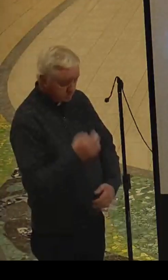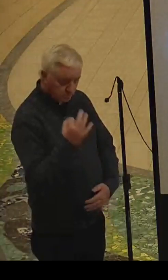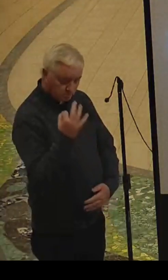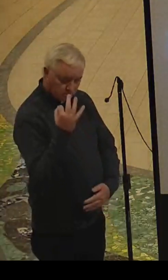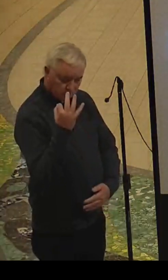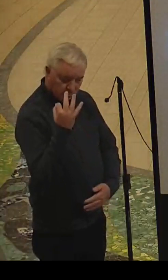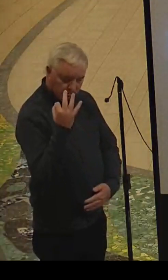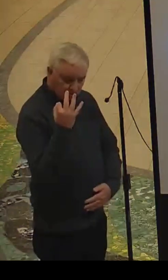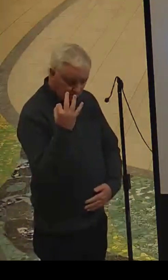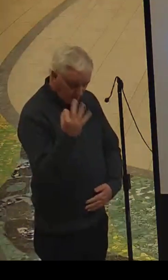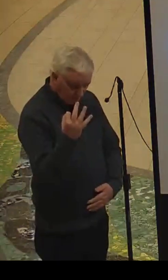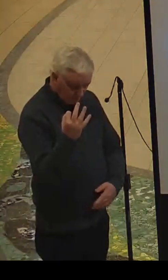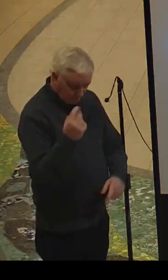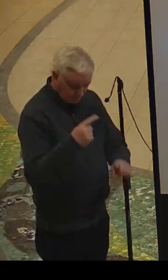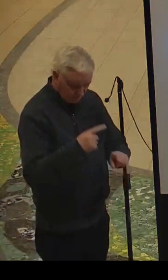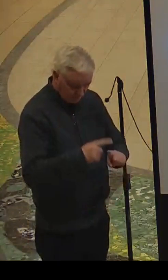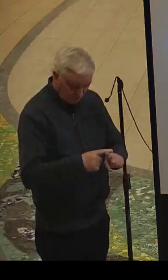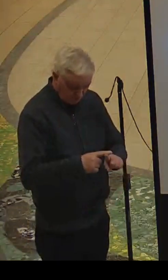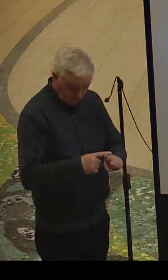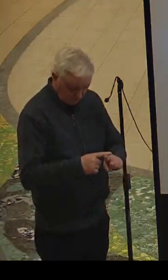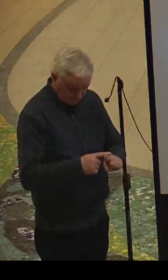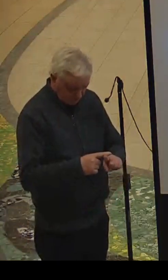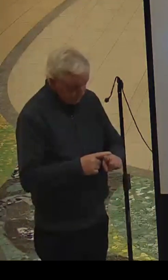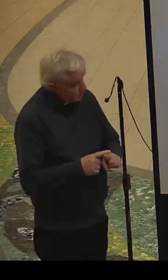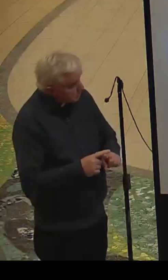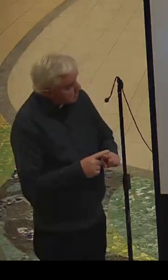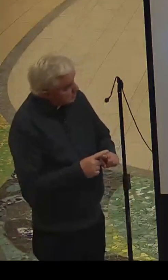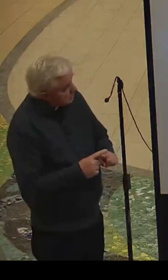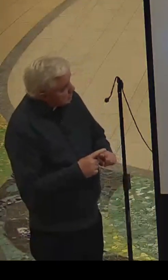The Eighth Station